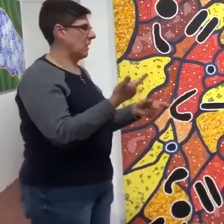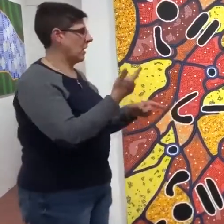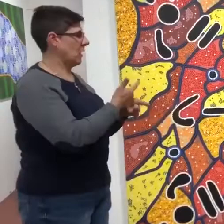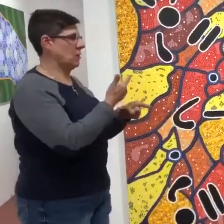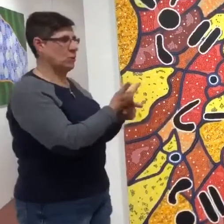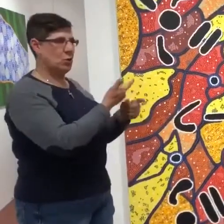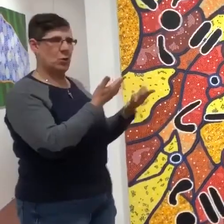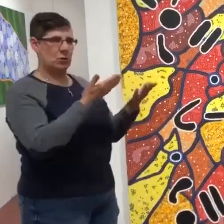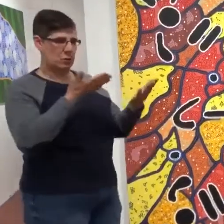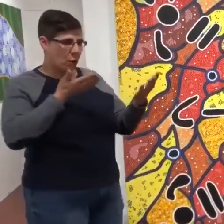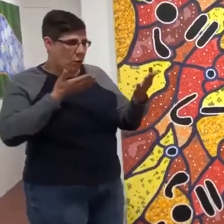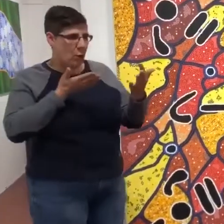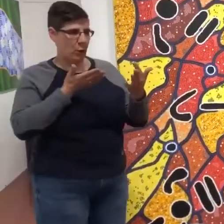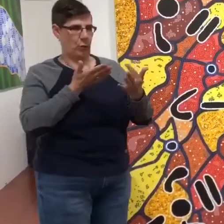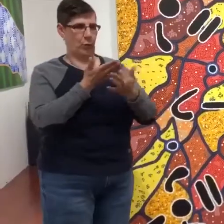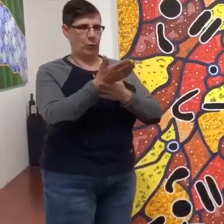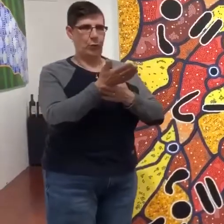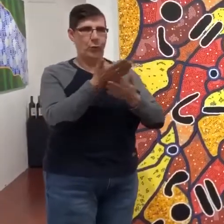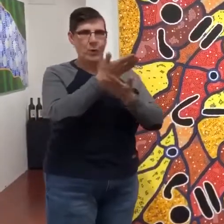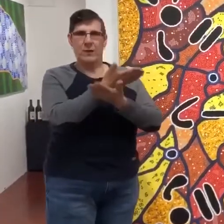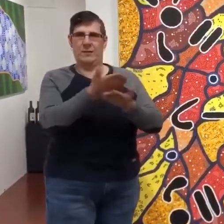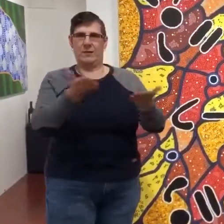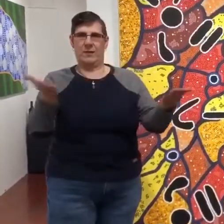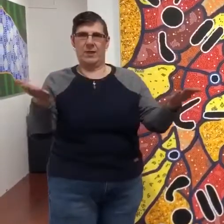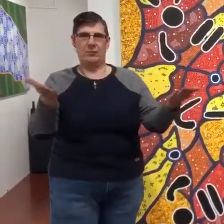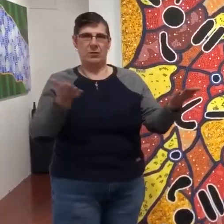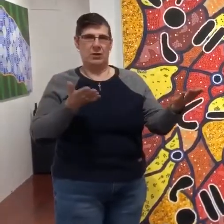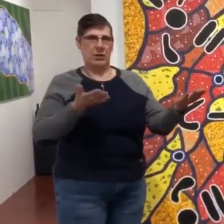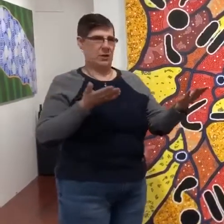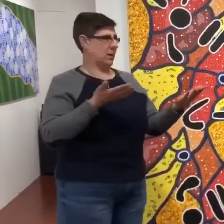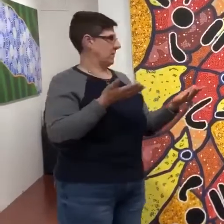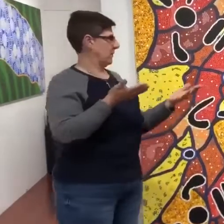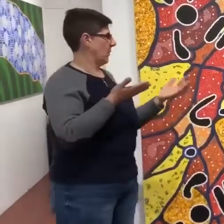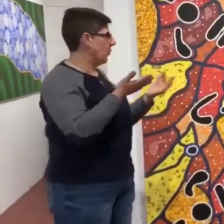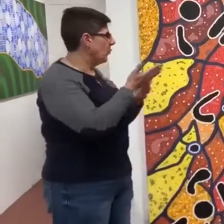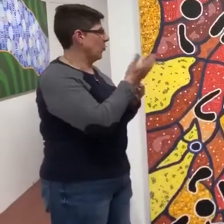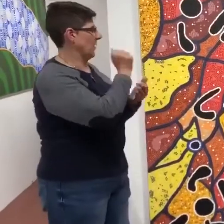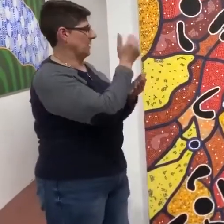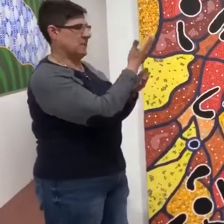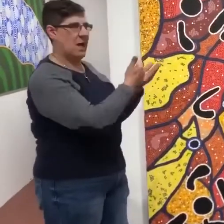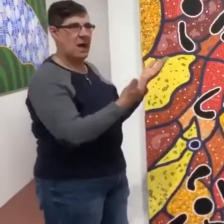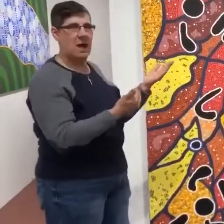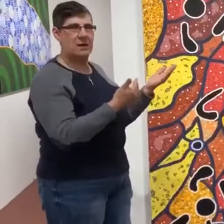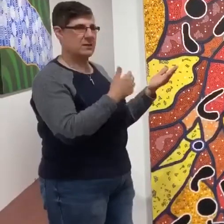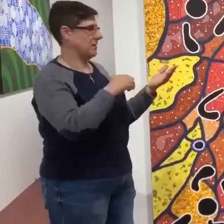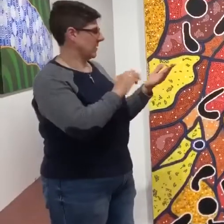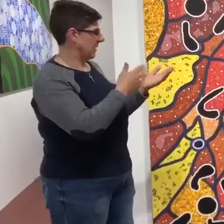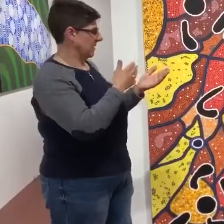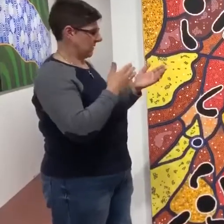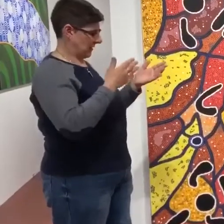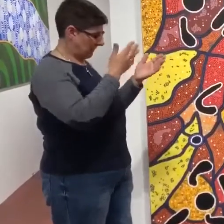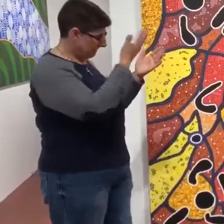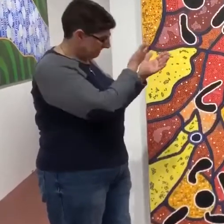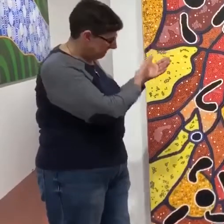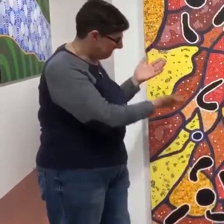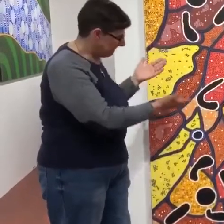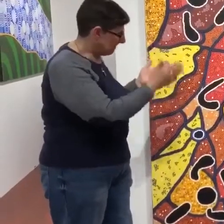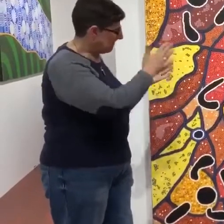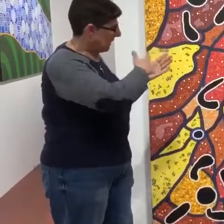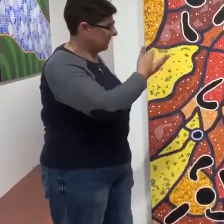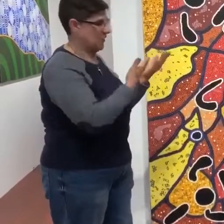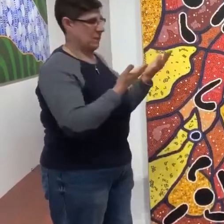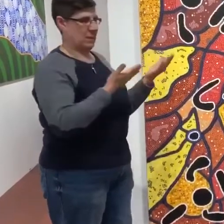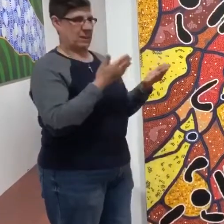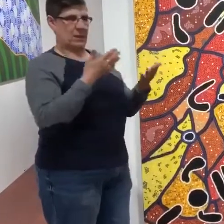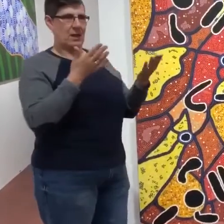country through his art. And this painting is about mothers, about the way they keep